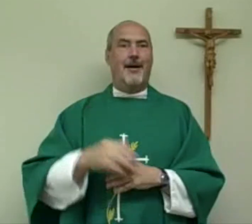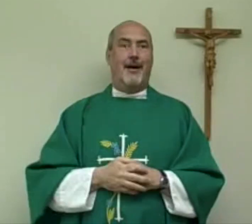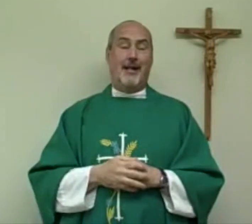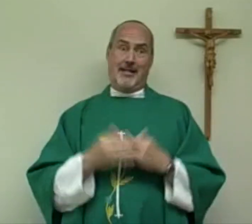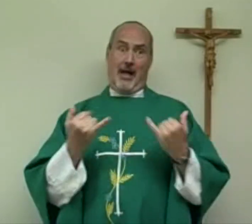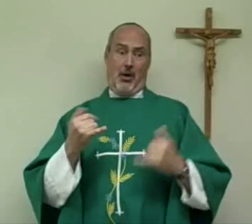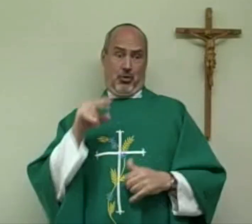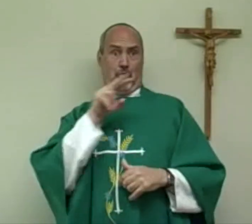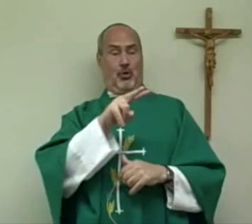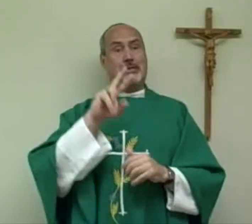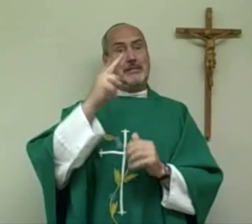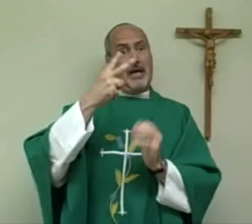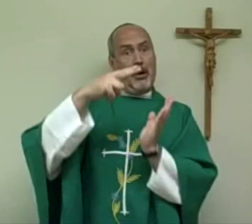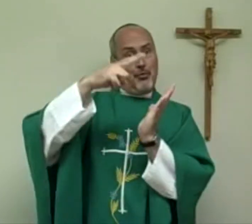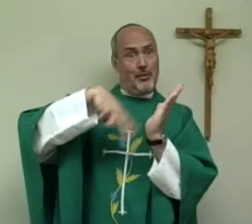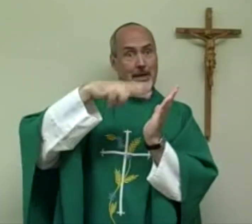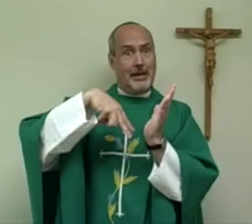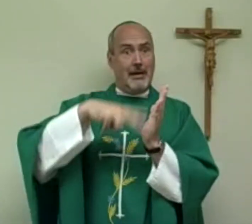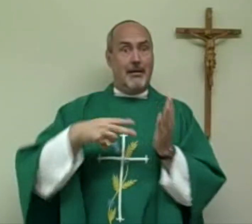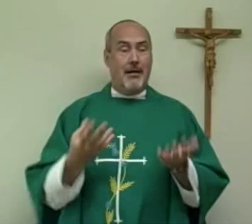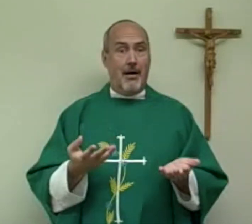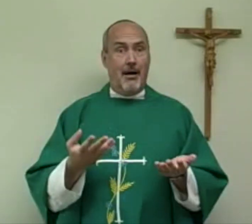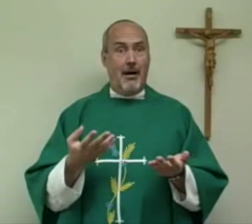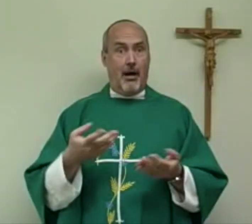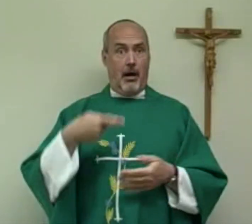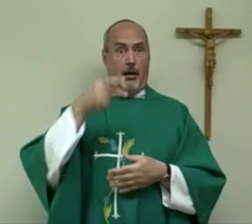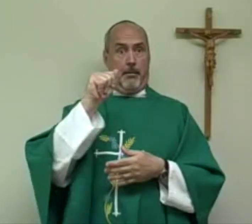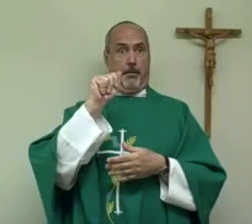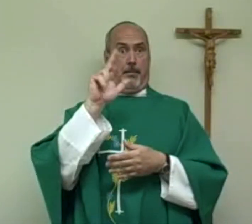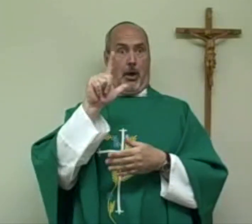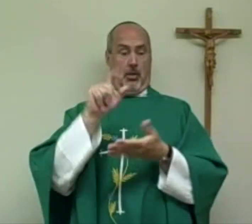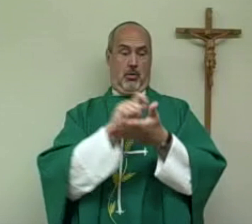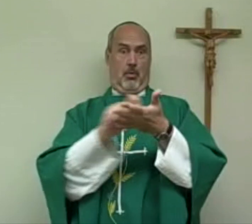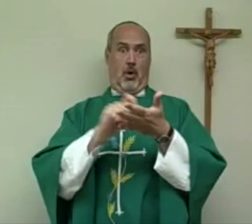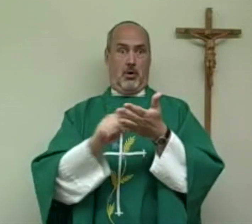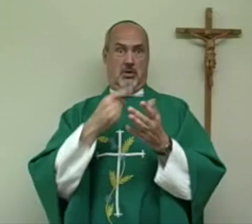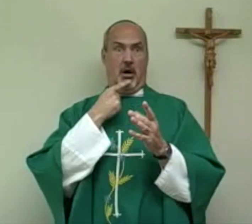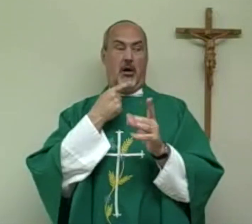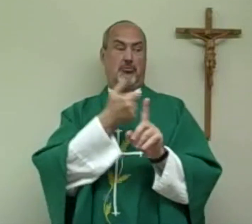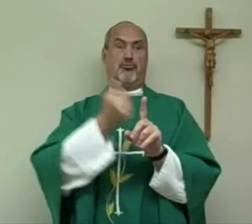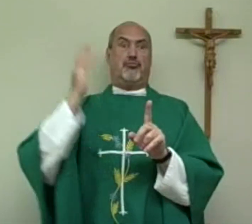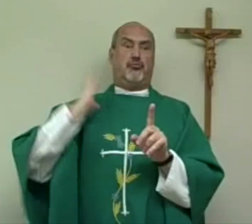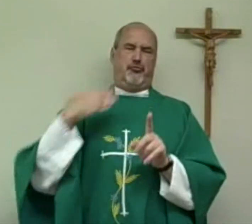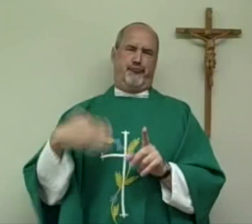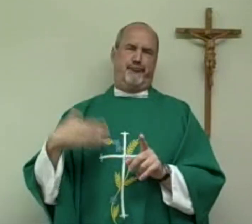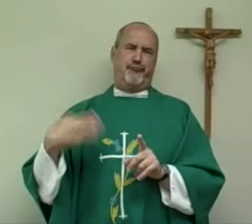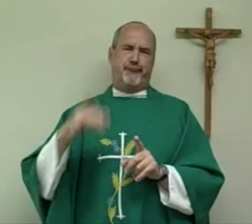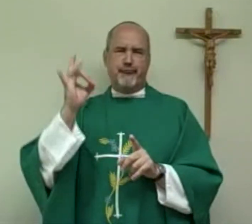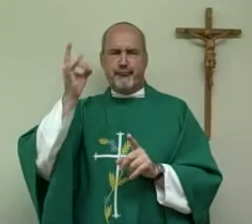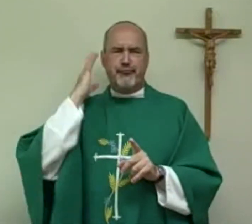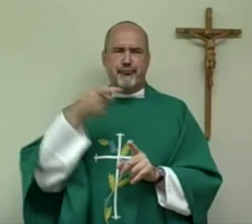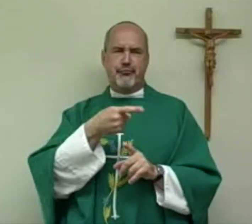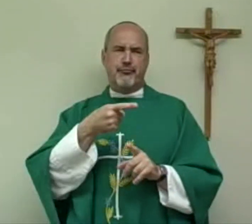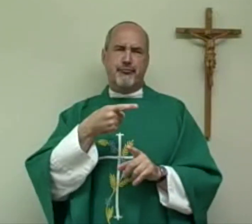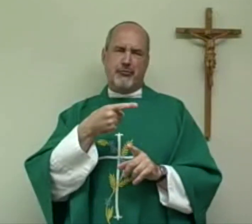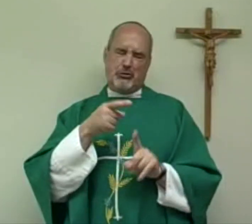Yes, this is true. And if you look at the second reading today, St. Paul wrote a letter and he talks about how